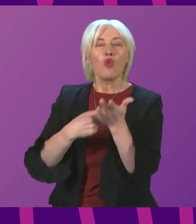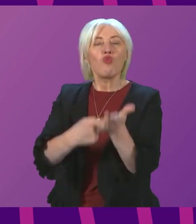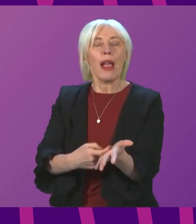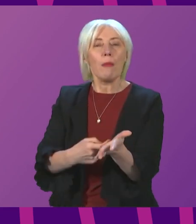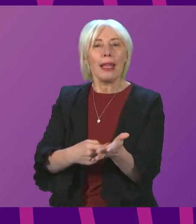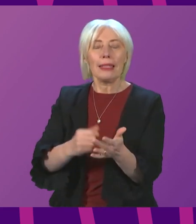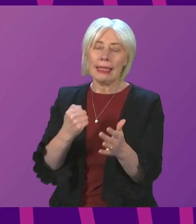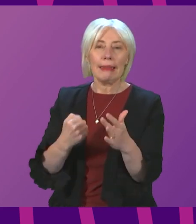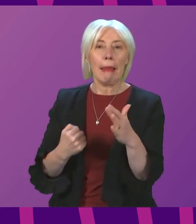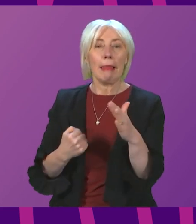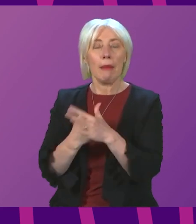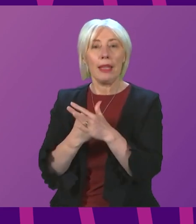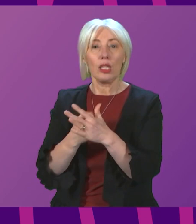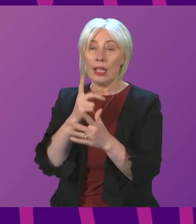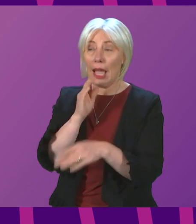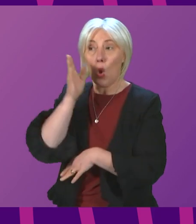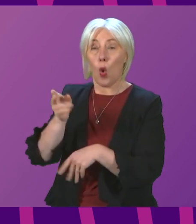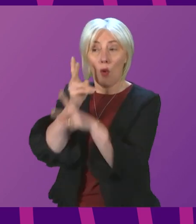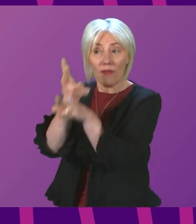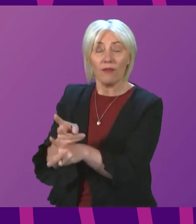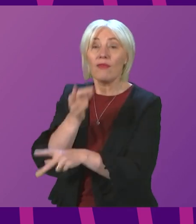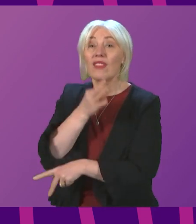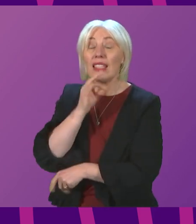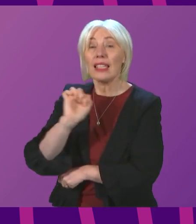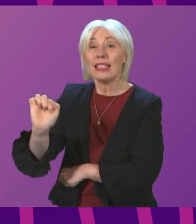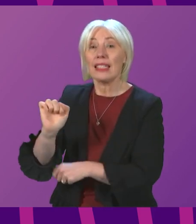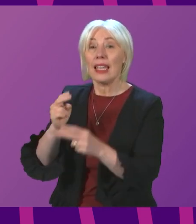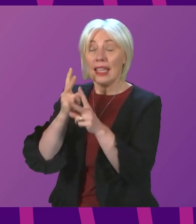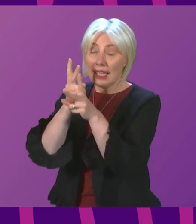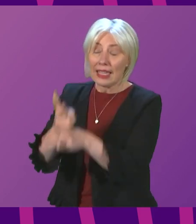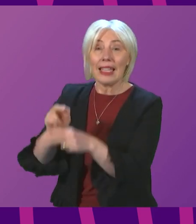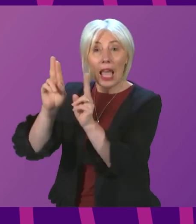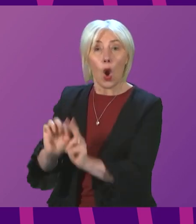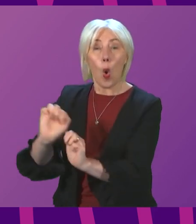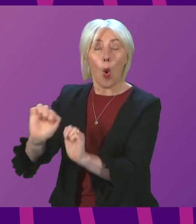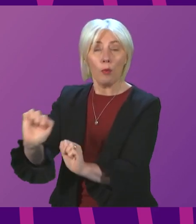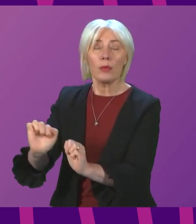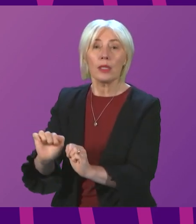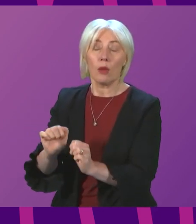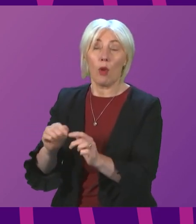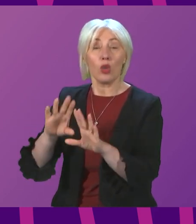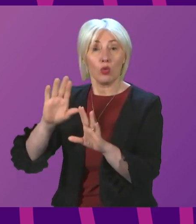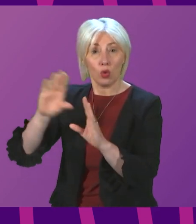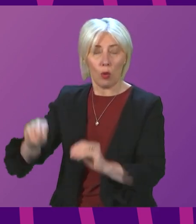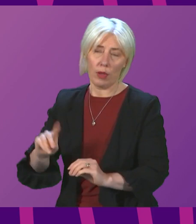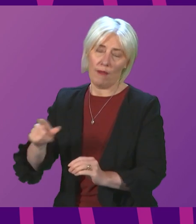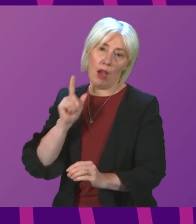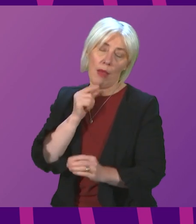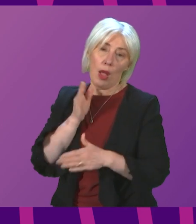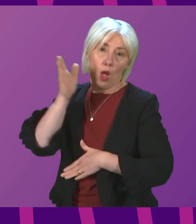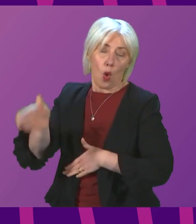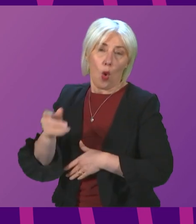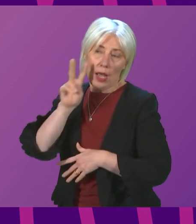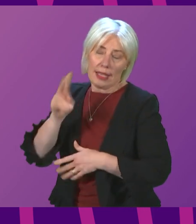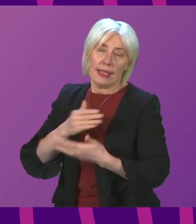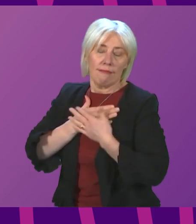visit care home residents. Visits from loved ones are, of course, hugely important for the wellbeing of care